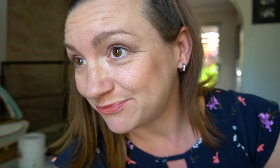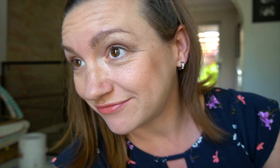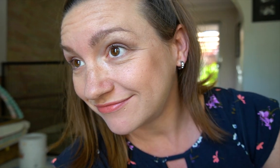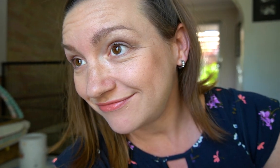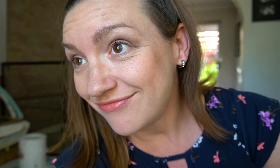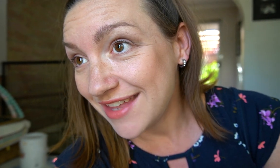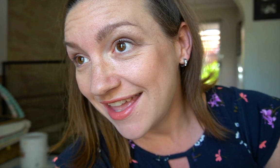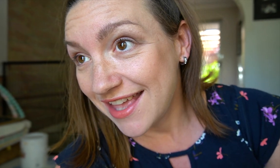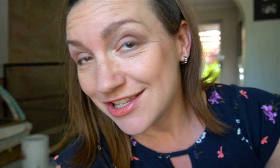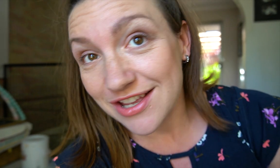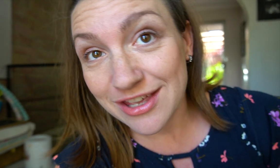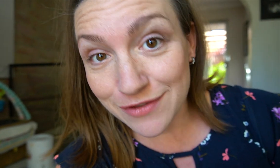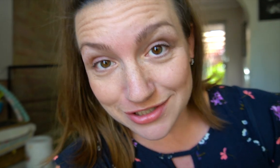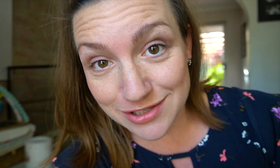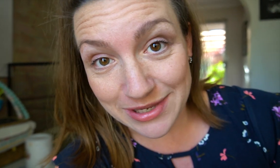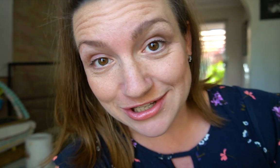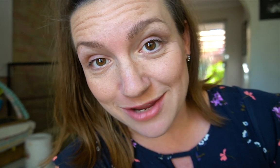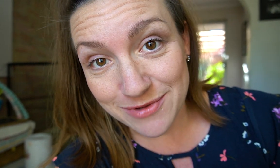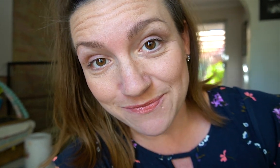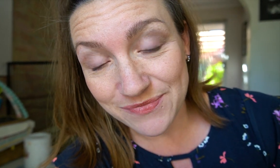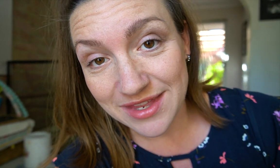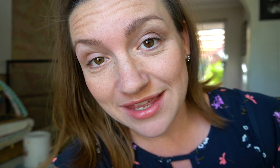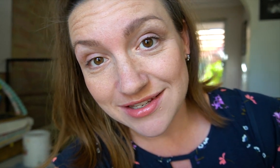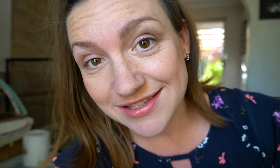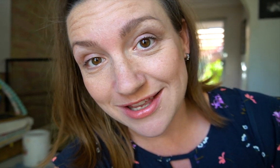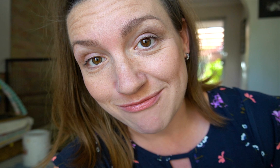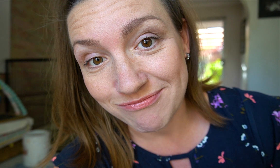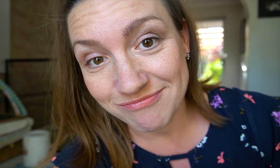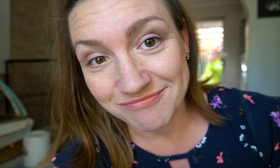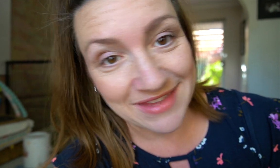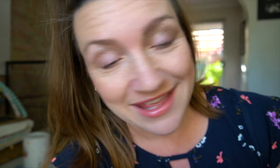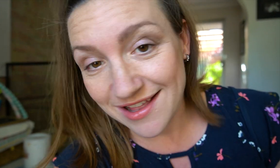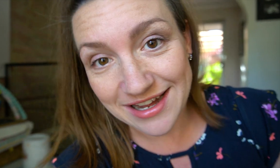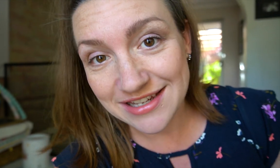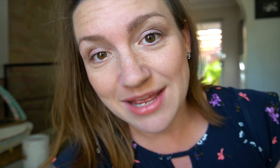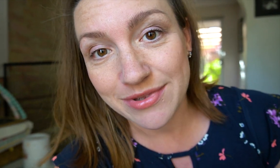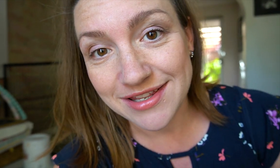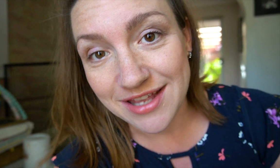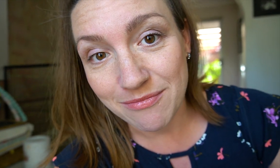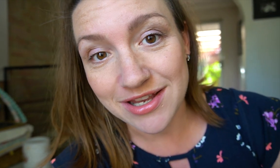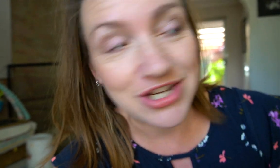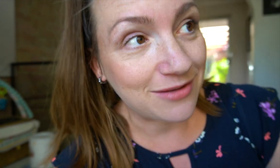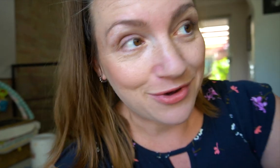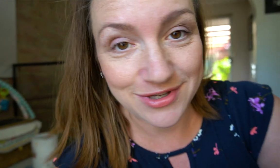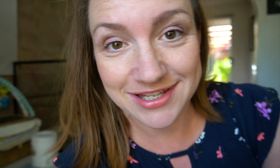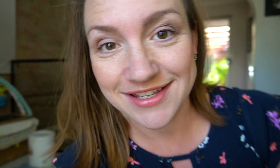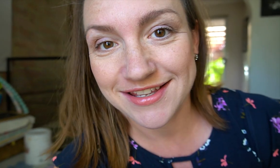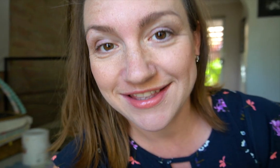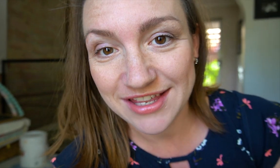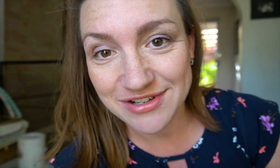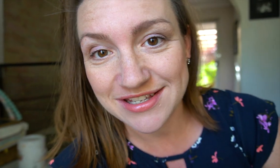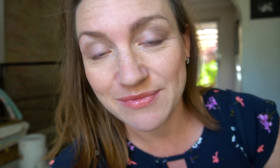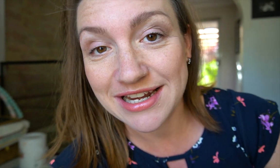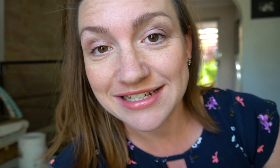German so if you do speak German it is linked up in my channel box.